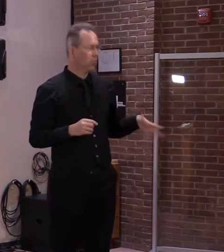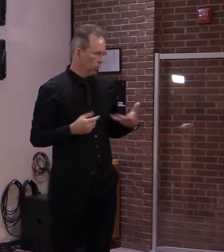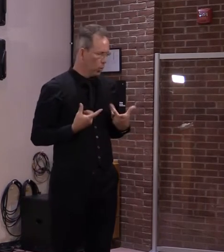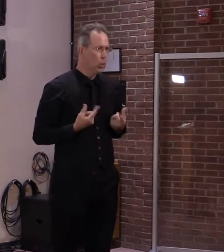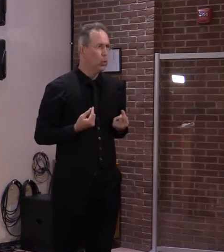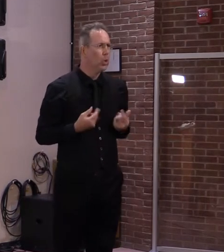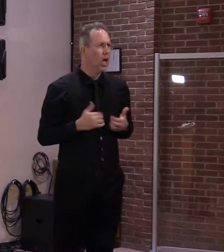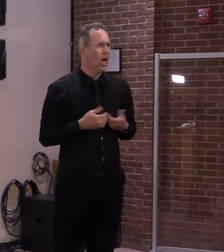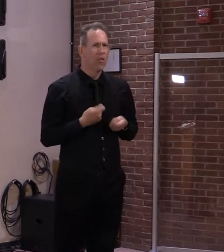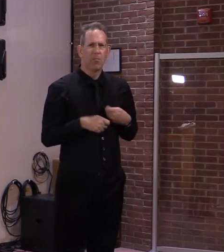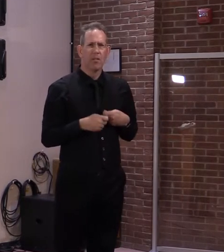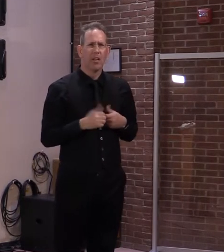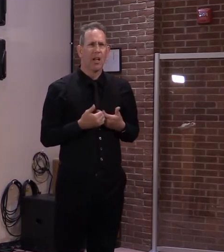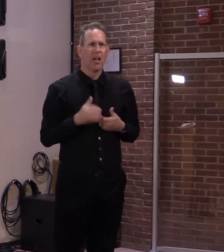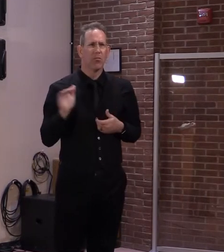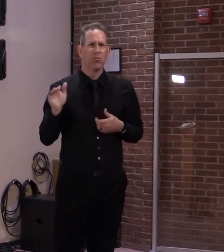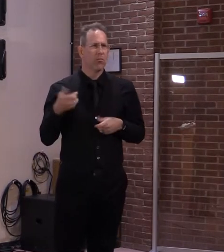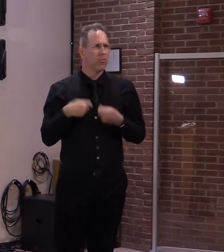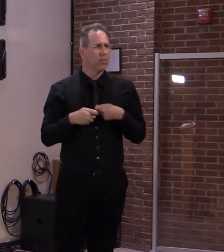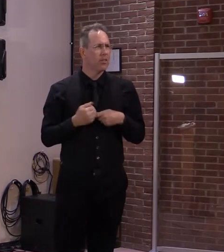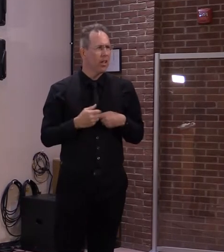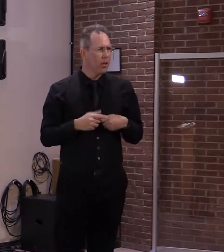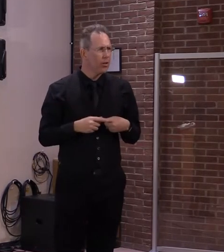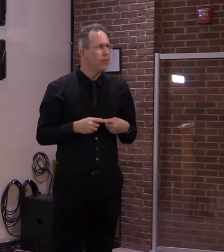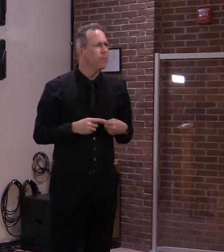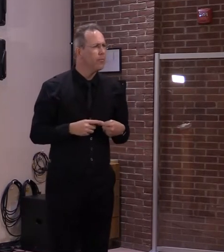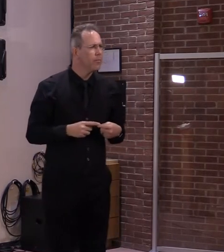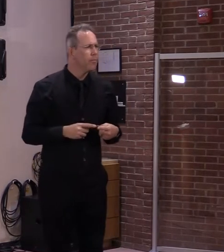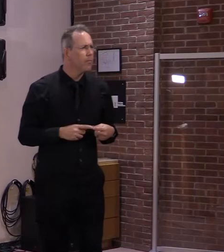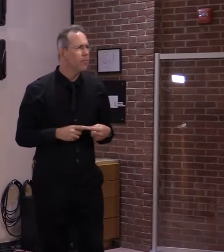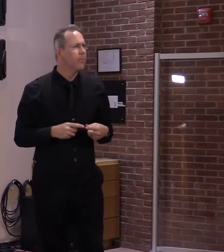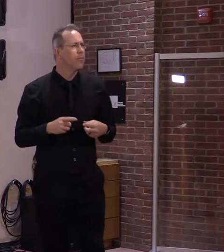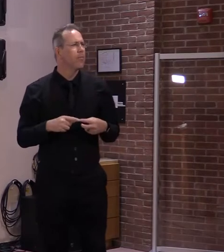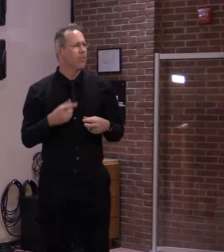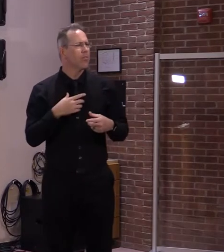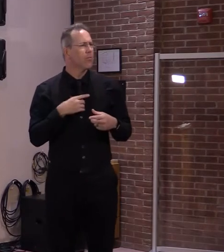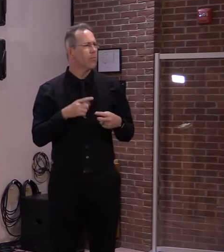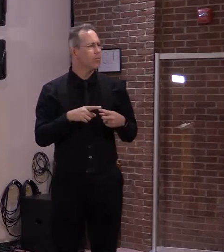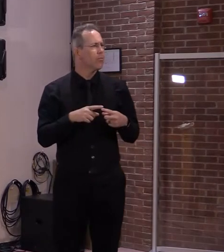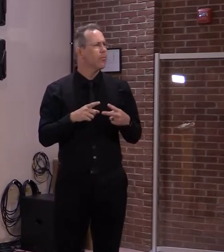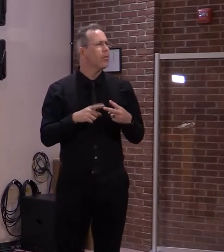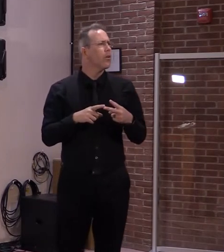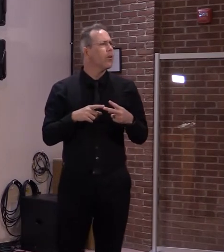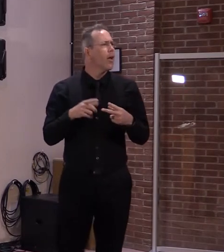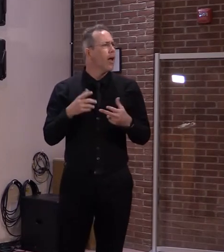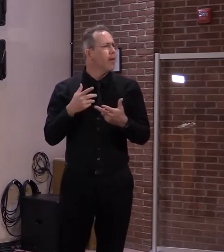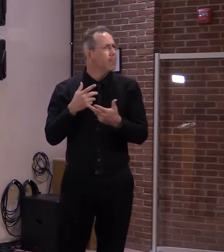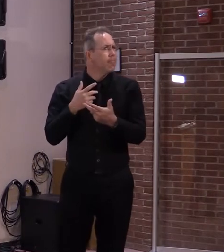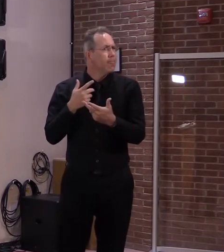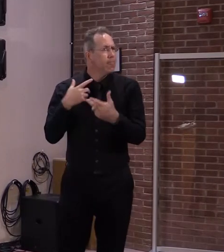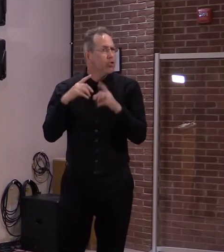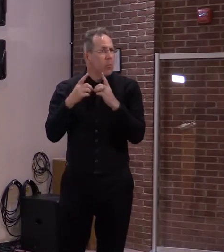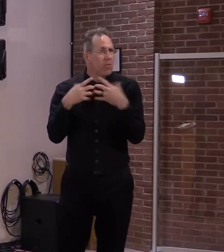I think I believe you can call the Department of Health and they could assist in that way. But I'll let Dr. Ravine answer.